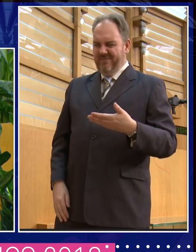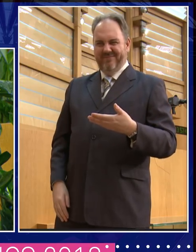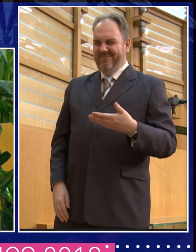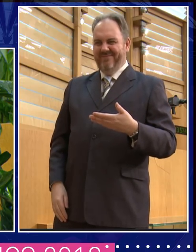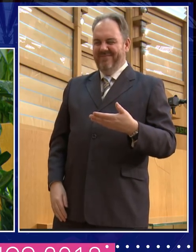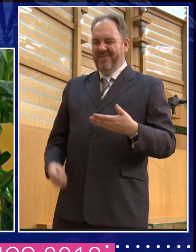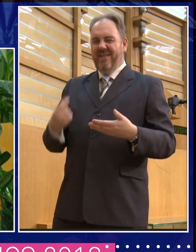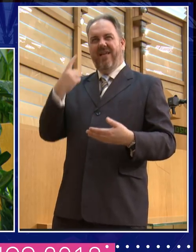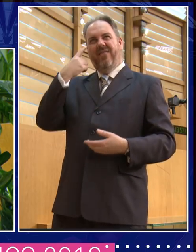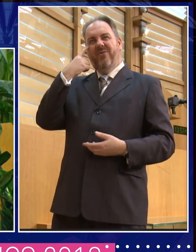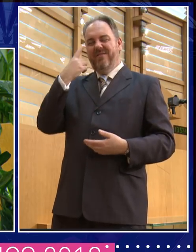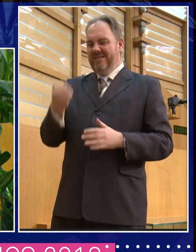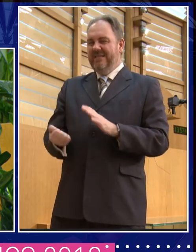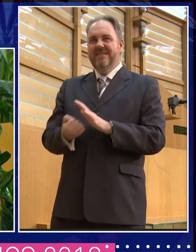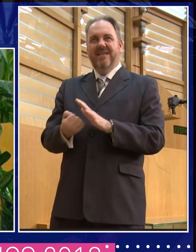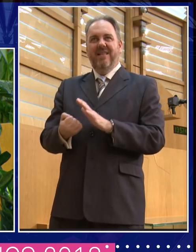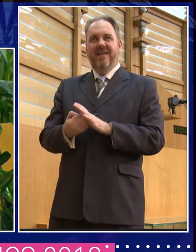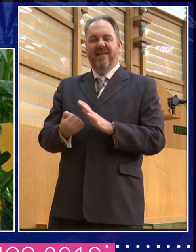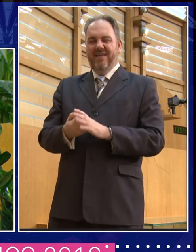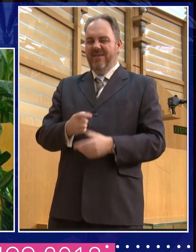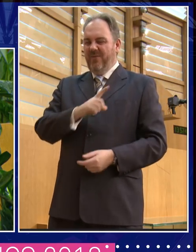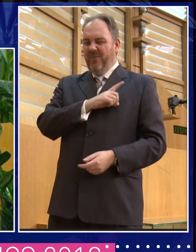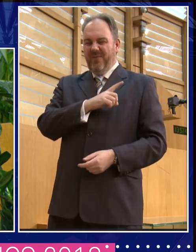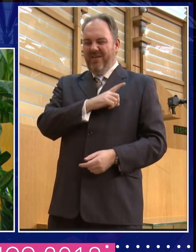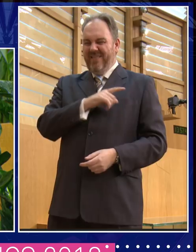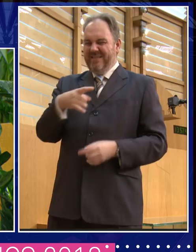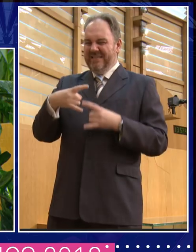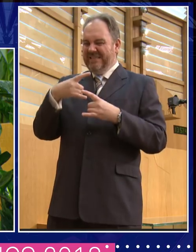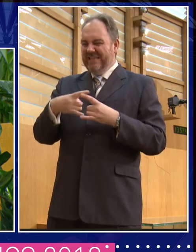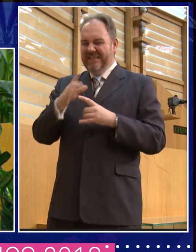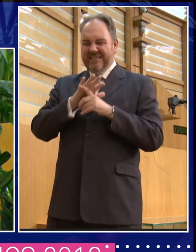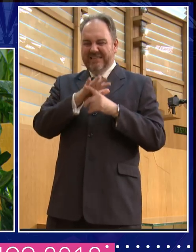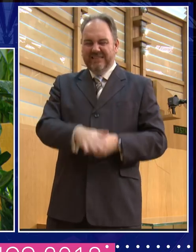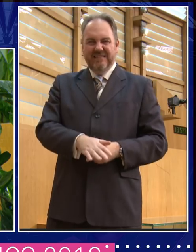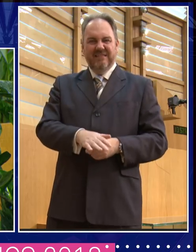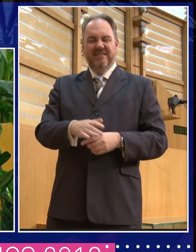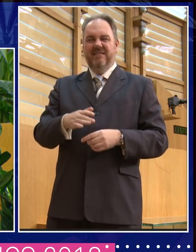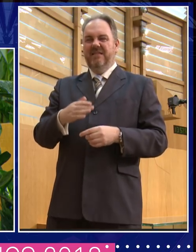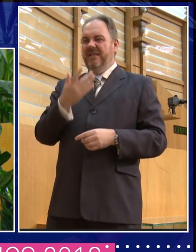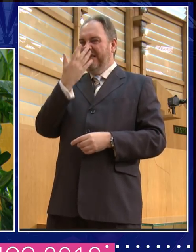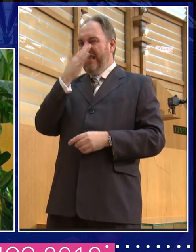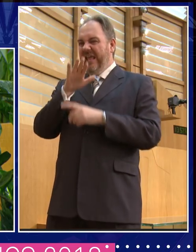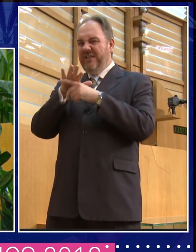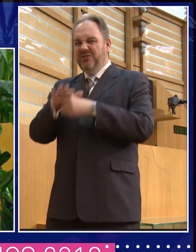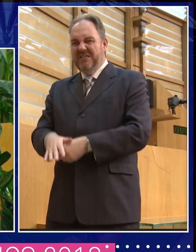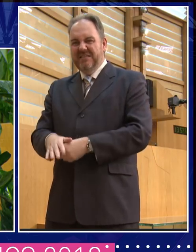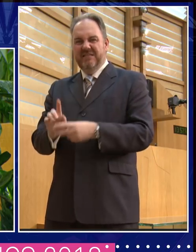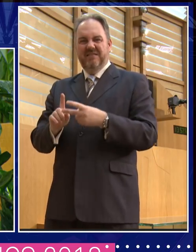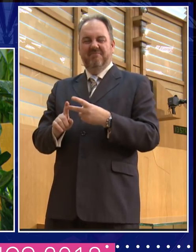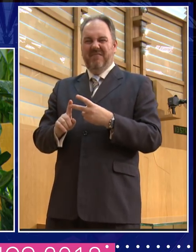stupid. know, this is, I mean, this is sexist, it's ageist, and it's just not very intelligent. It's